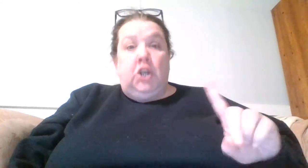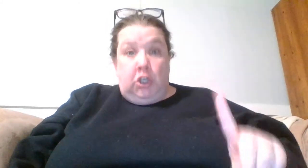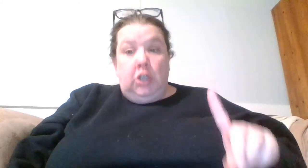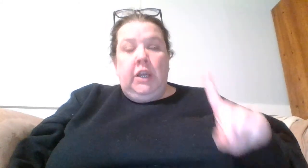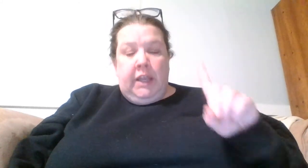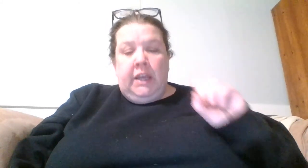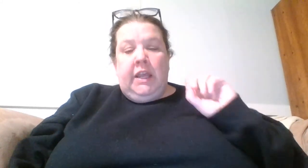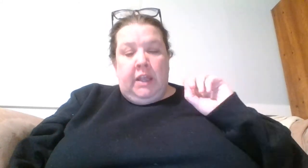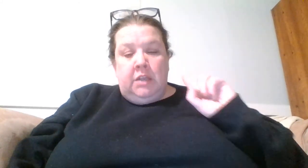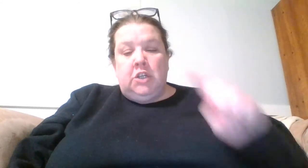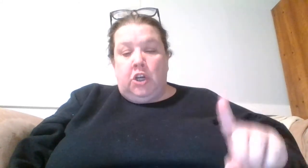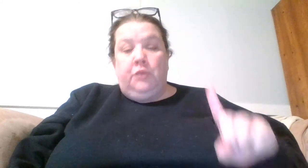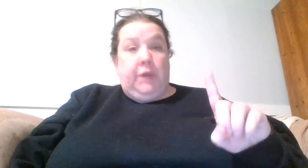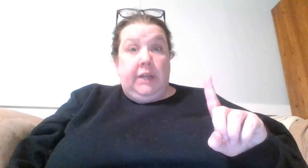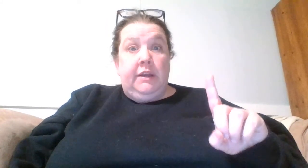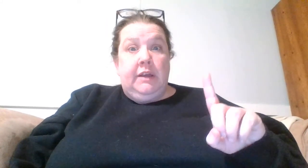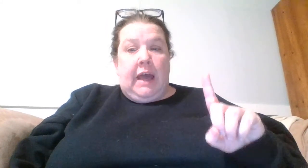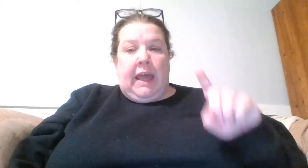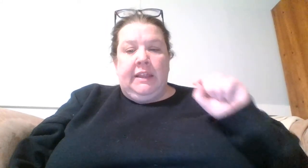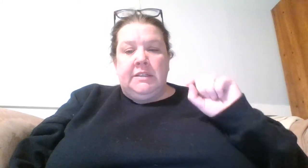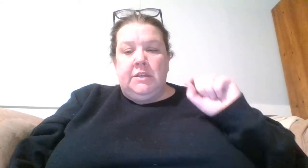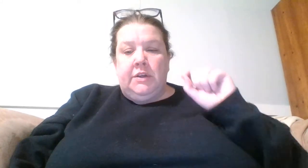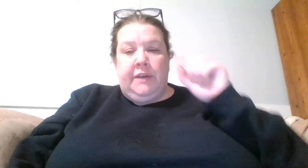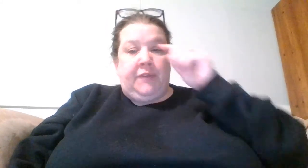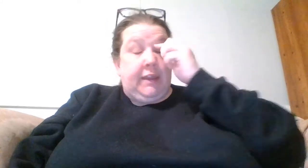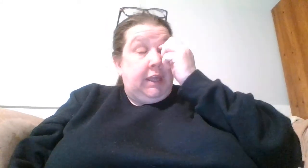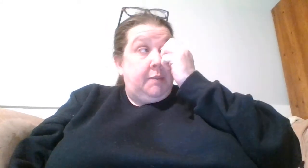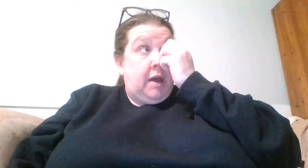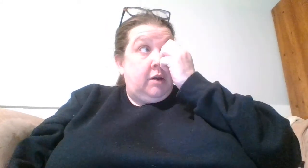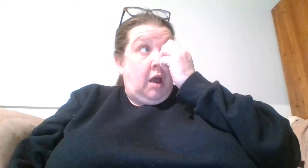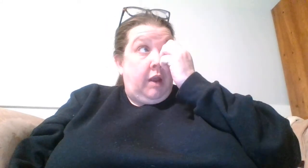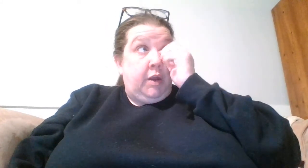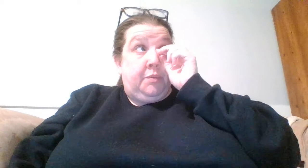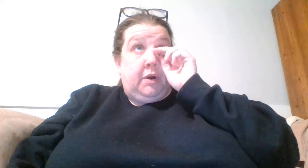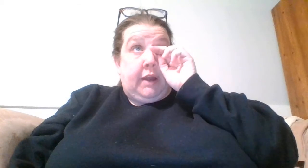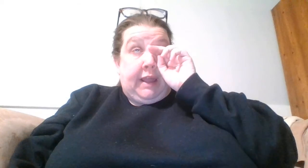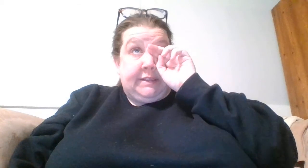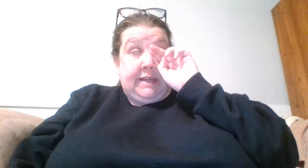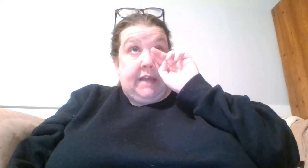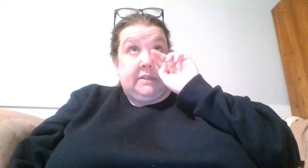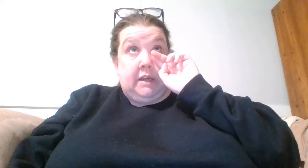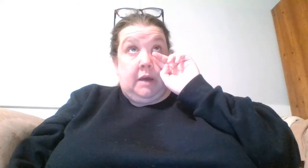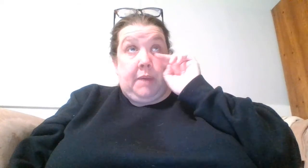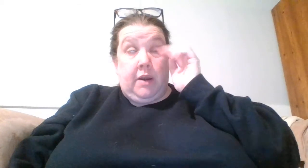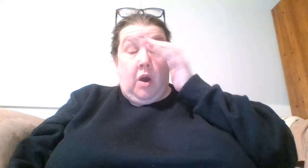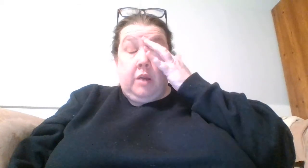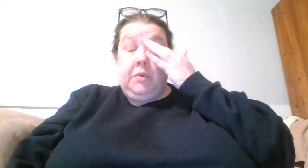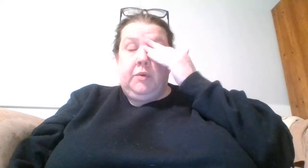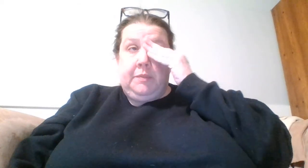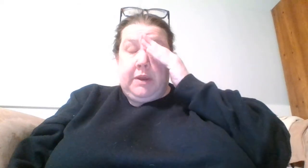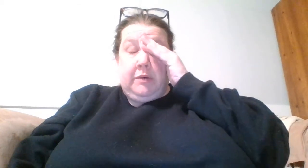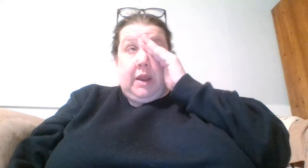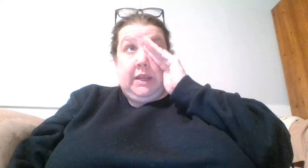it is a good read I listened to it finally came out an audiobook I snatched it up on audible with my credit